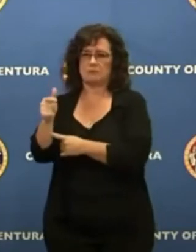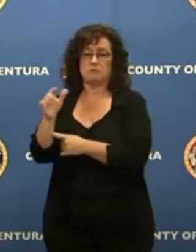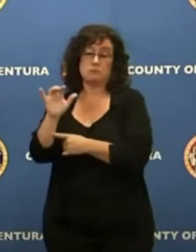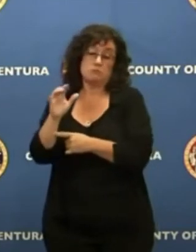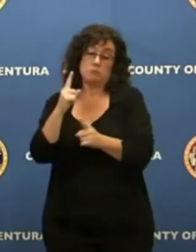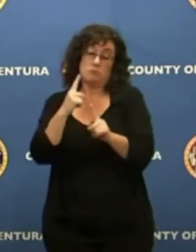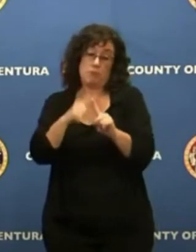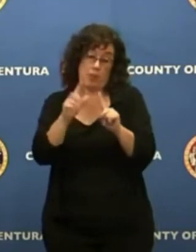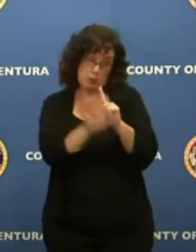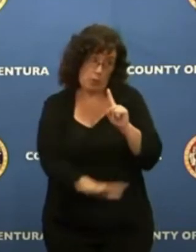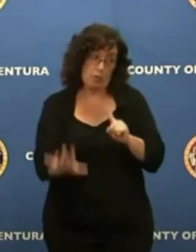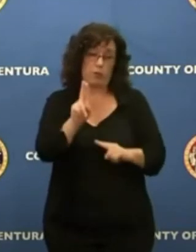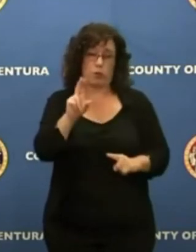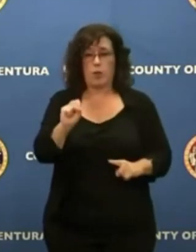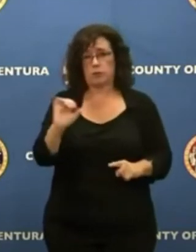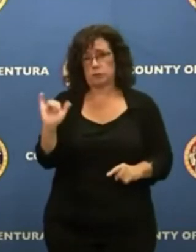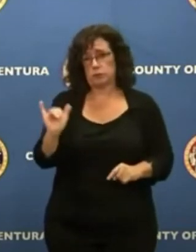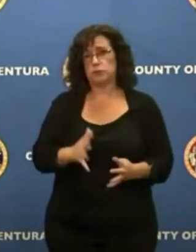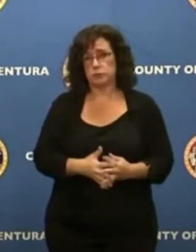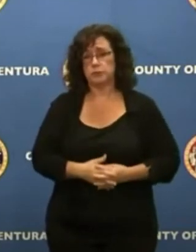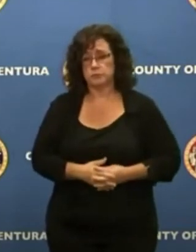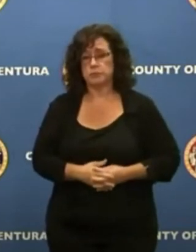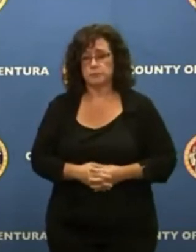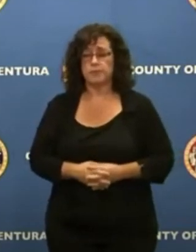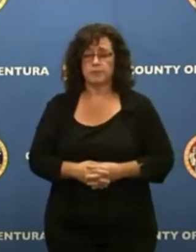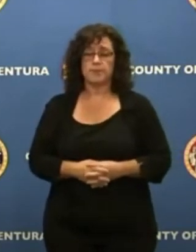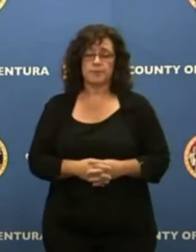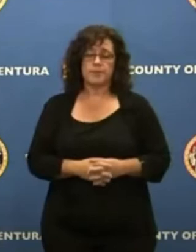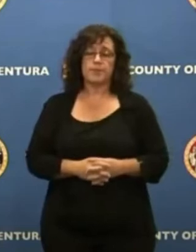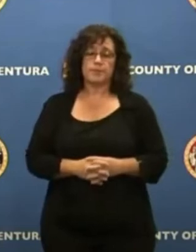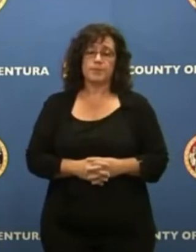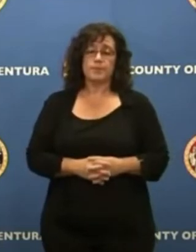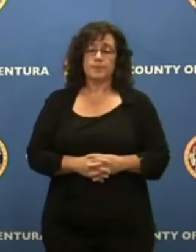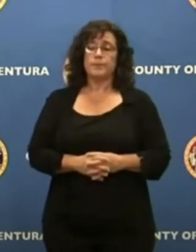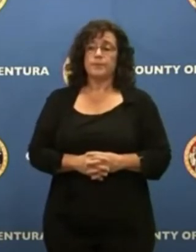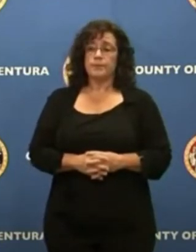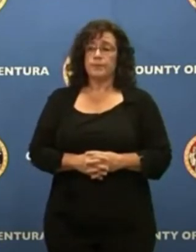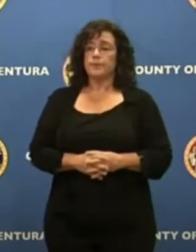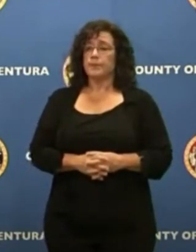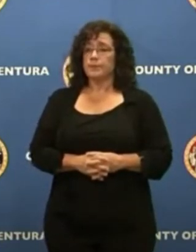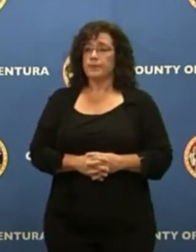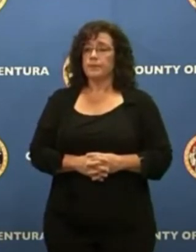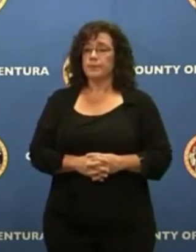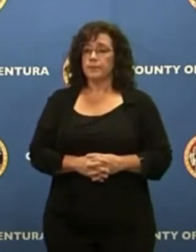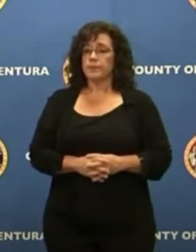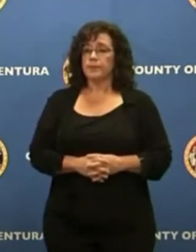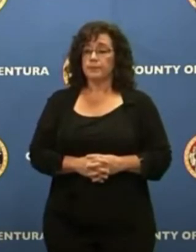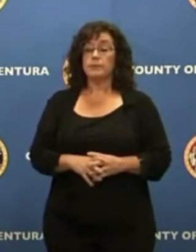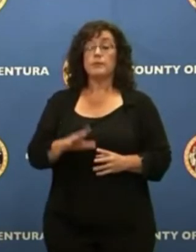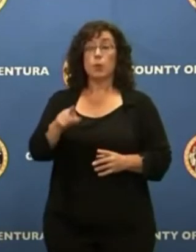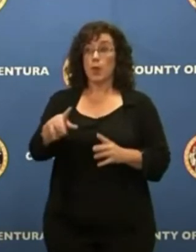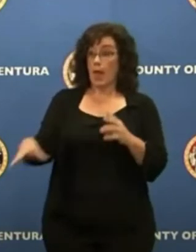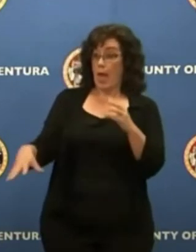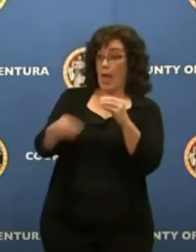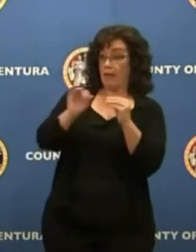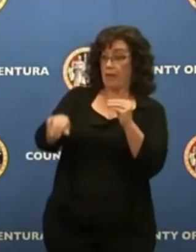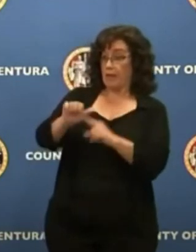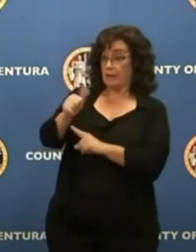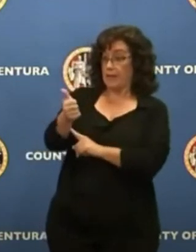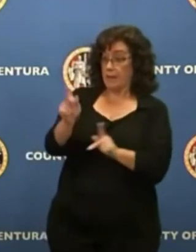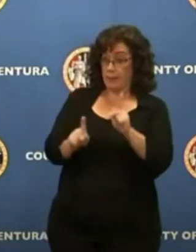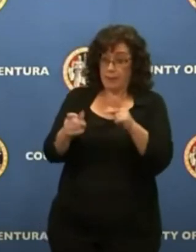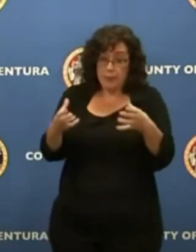We will be giving intensive training to these people, training not only